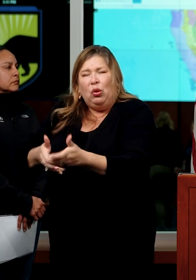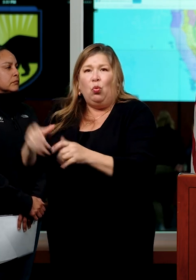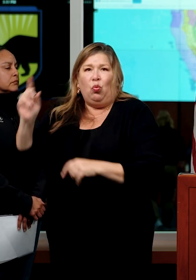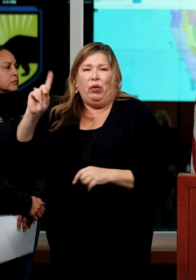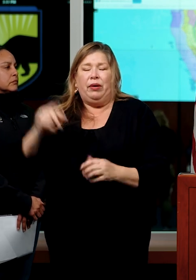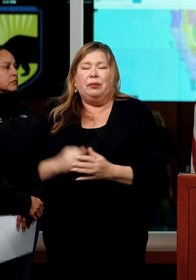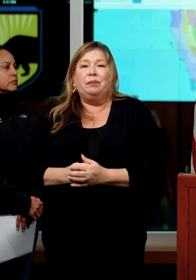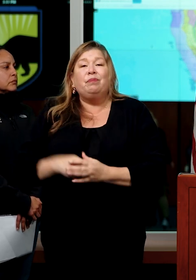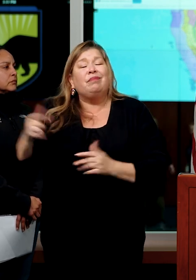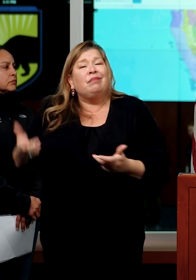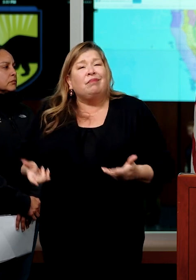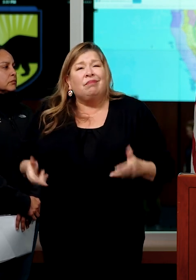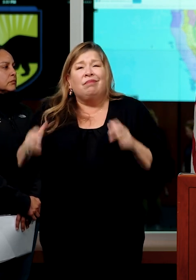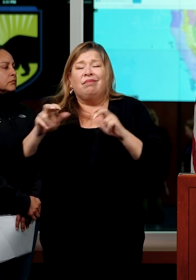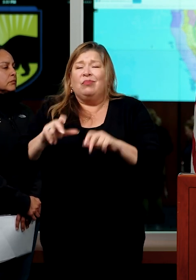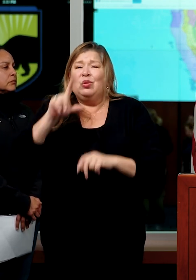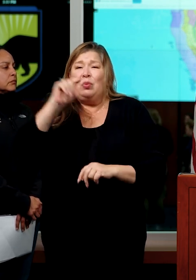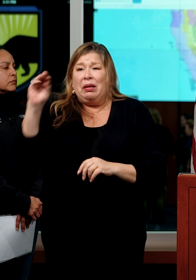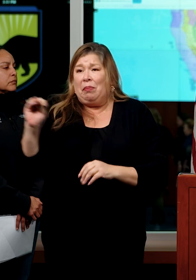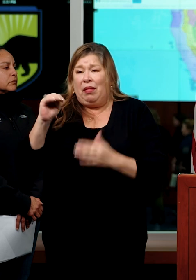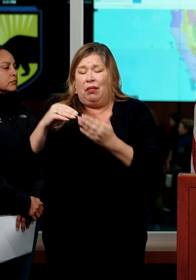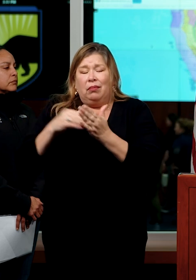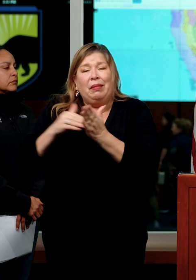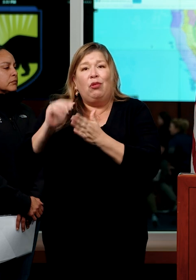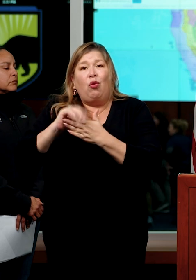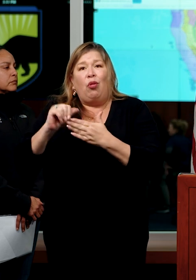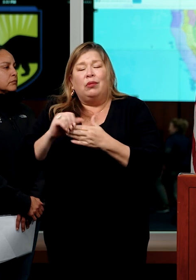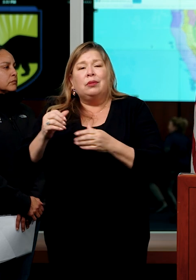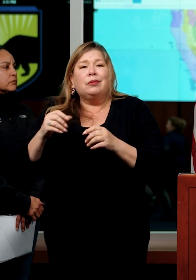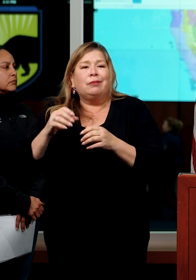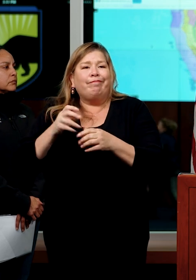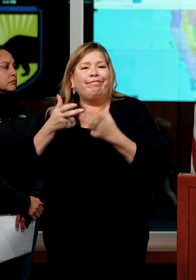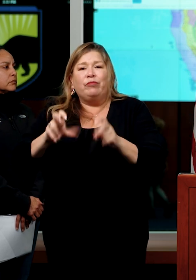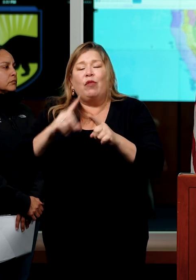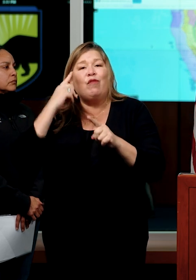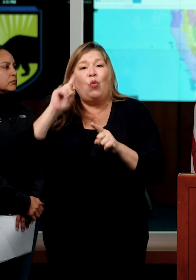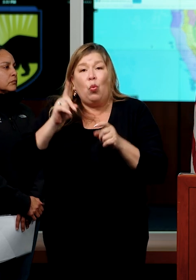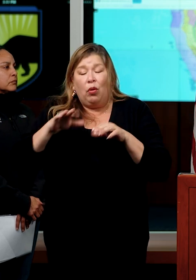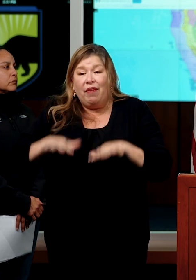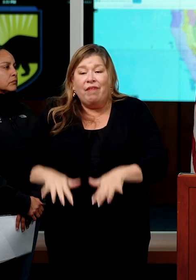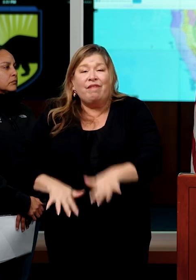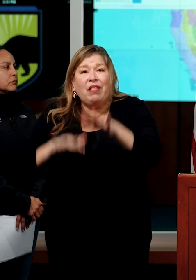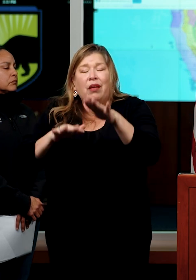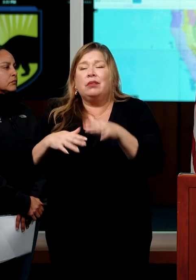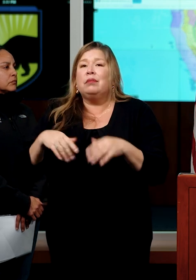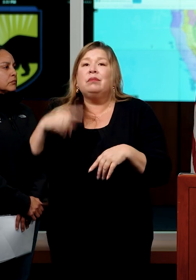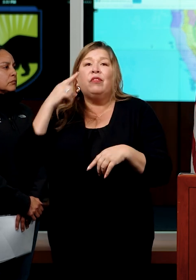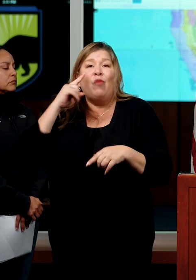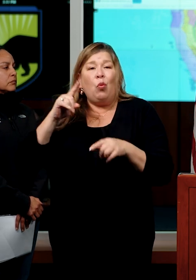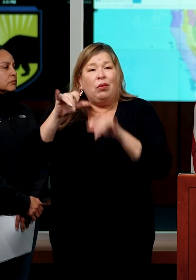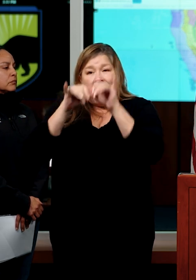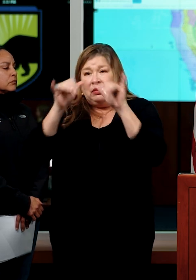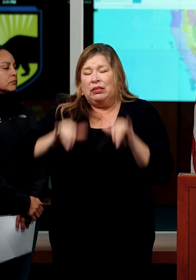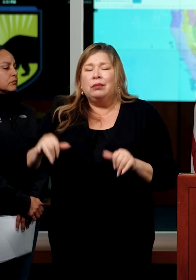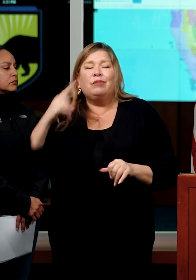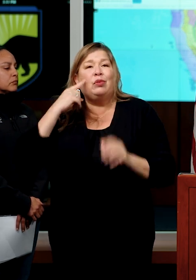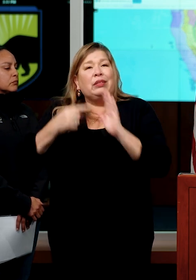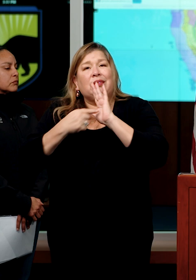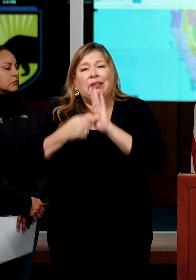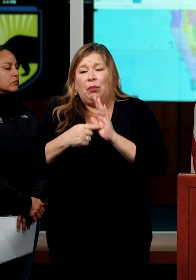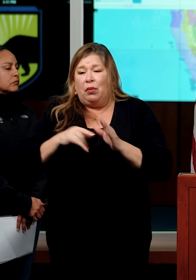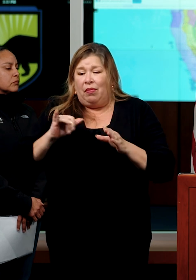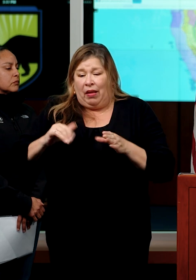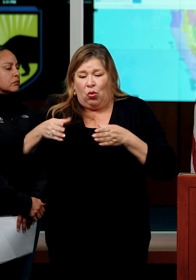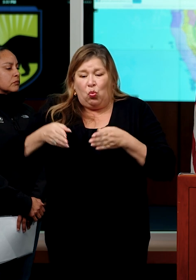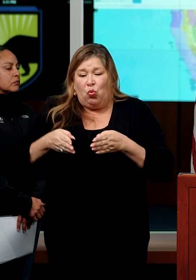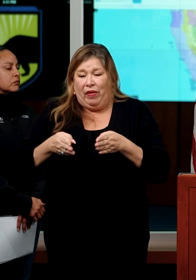2019 in flood infrastructure. That's things like strengthening levees, expanding weirs, which is coming to bear. And